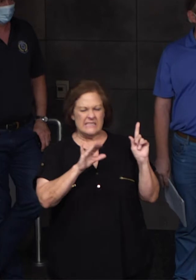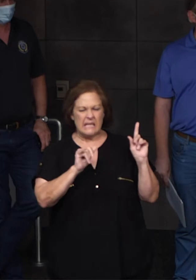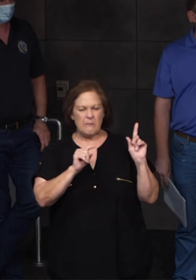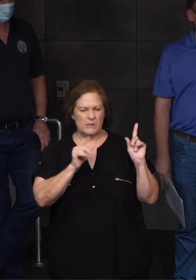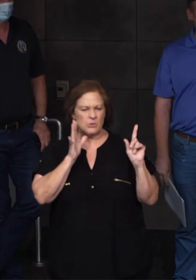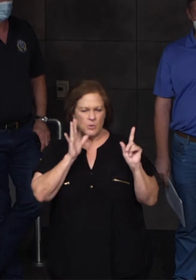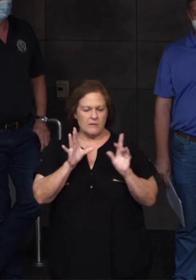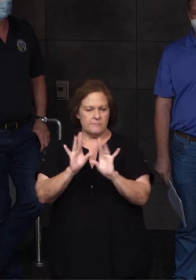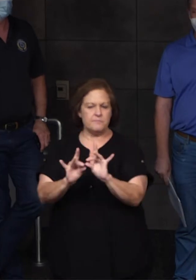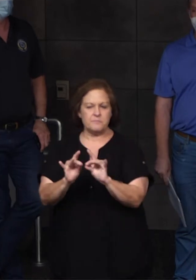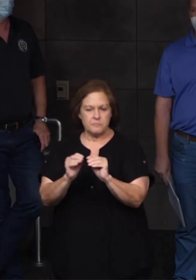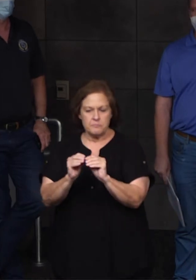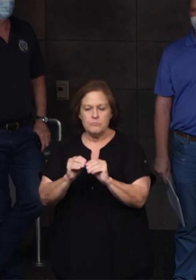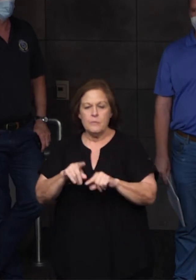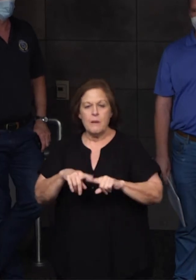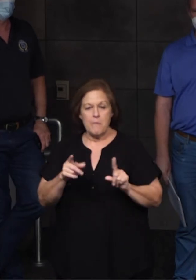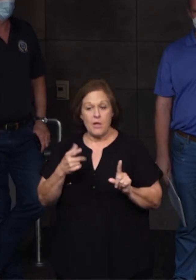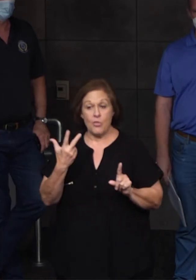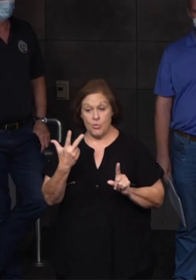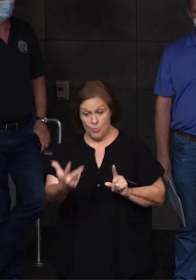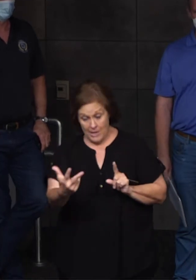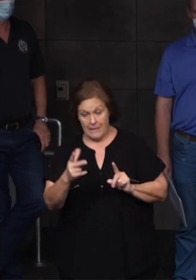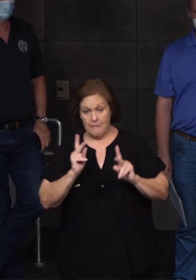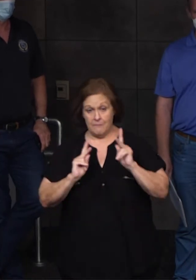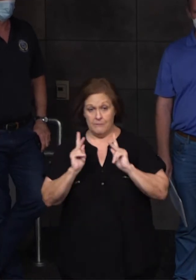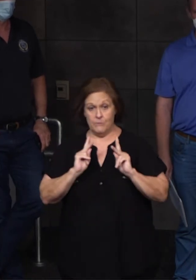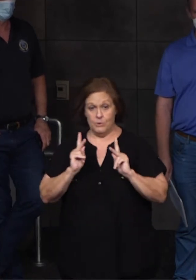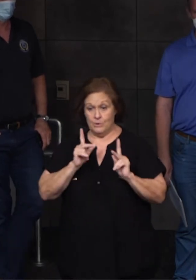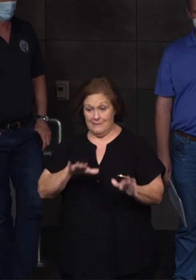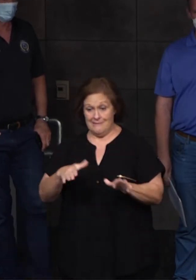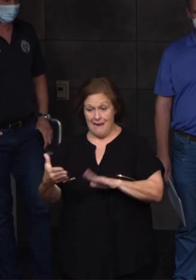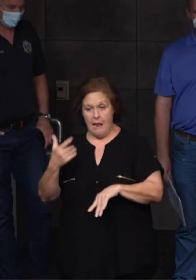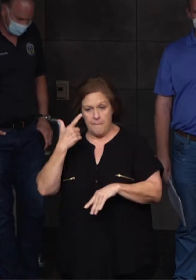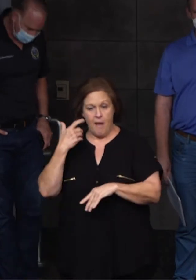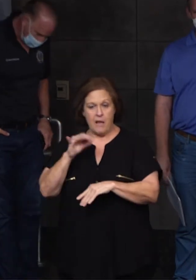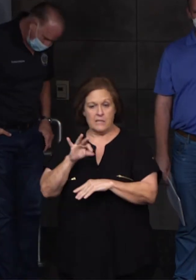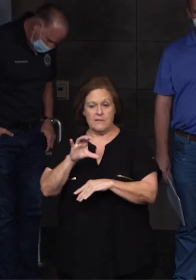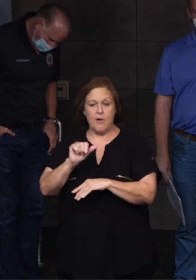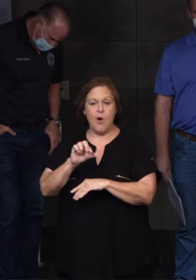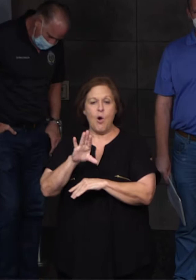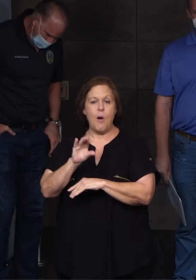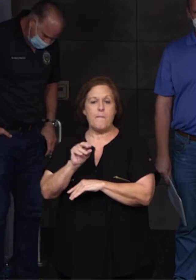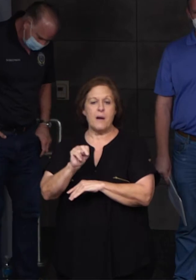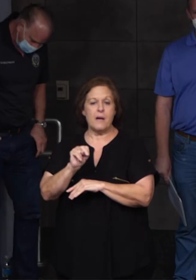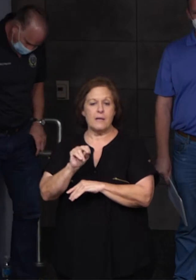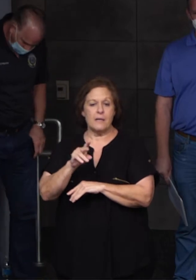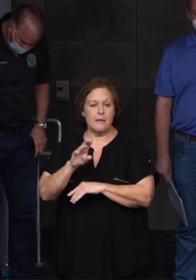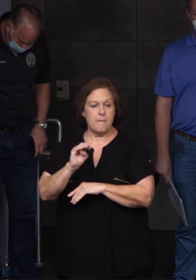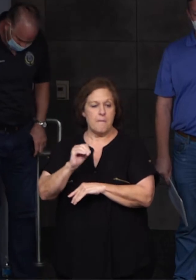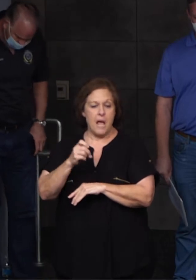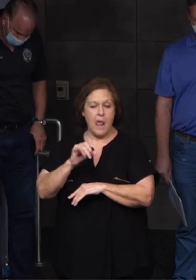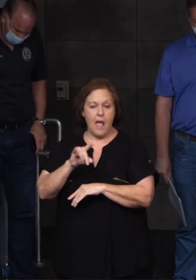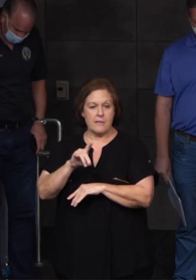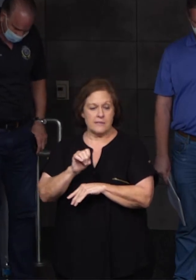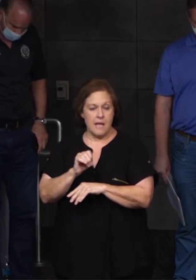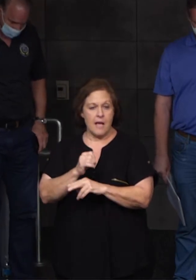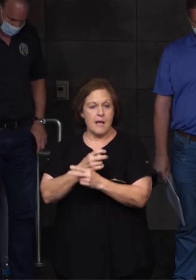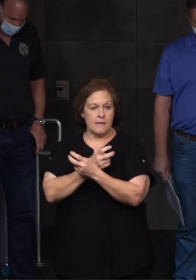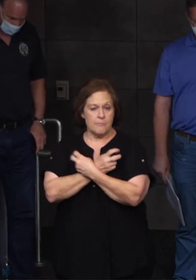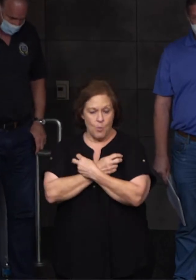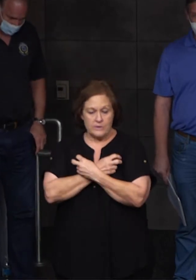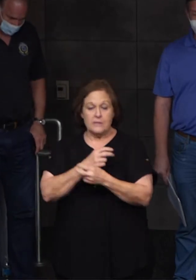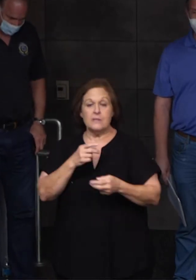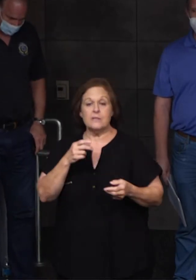have to go over that, but we lost three people in our community because of carbon monoxide poisoning, so certainly our prayers are with that family that this